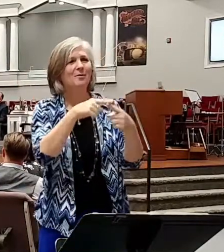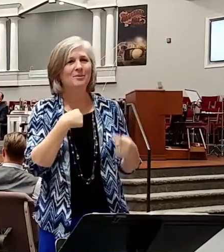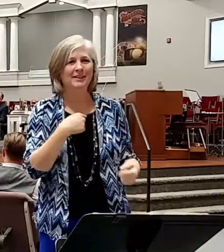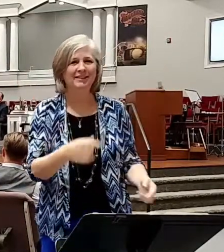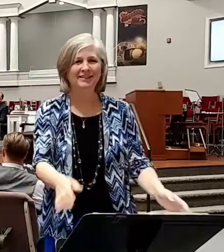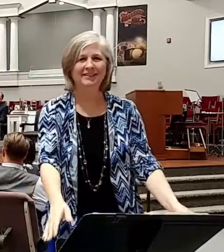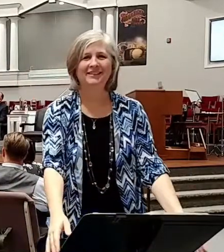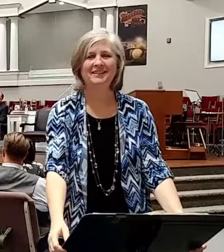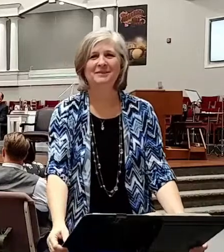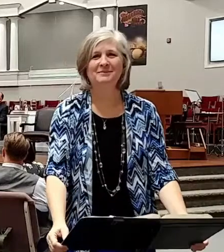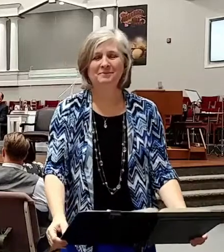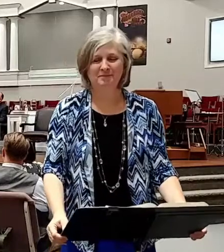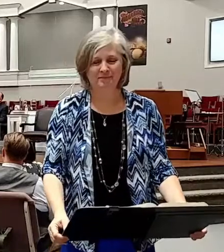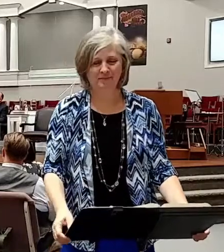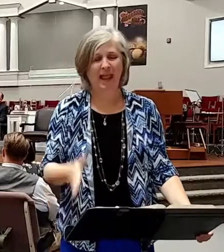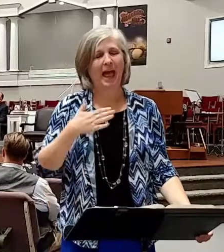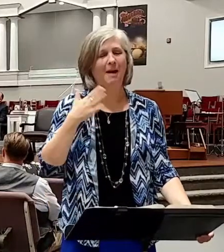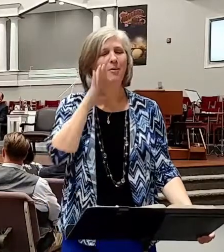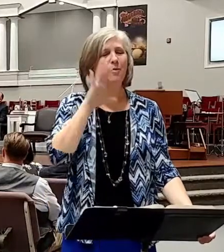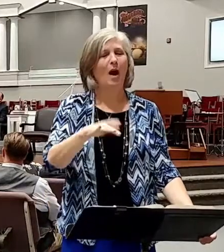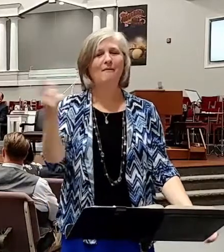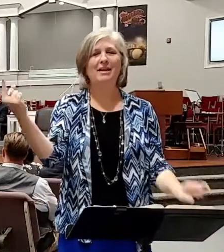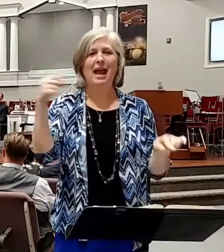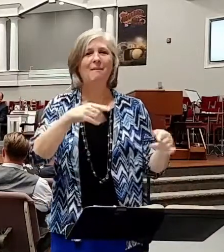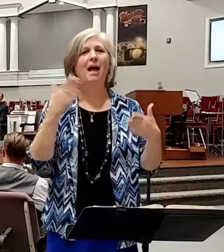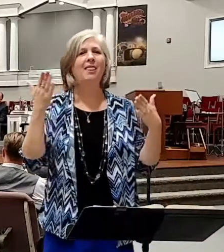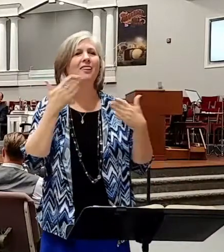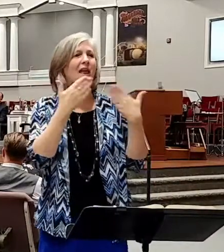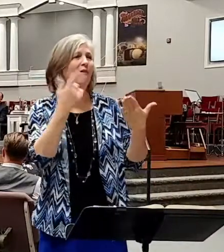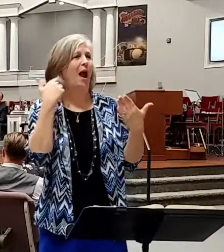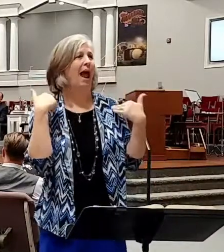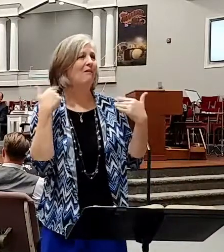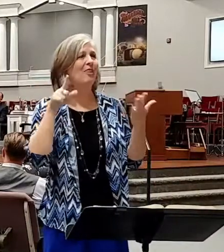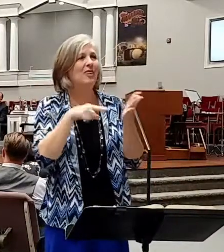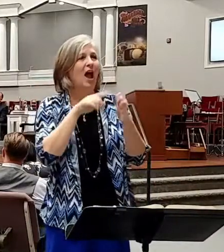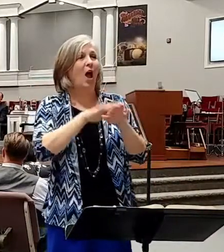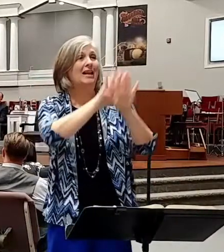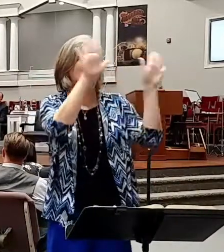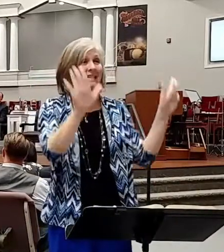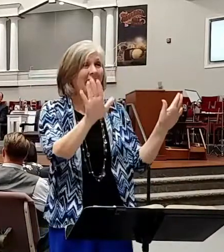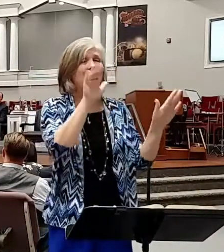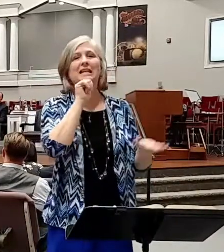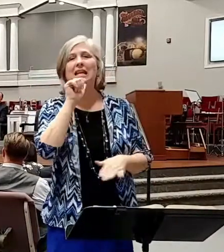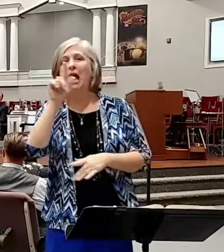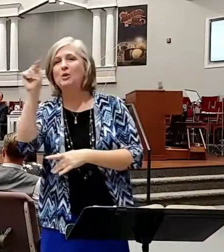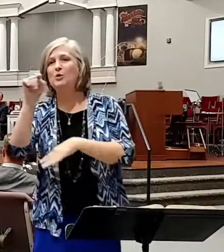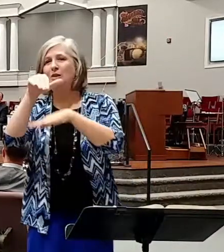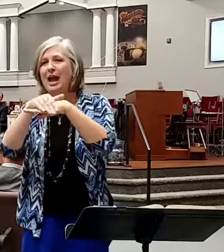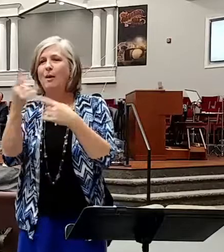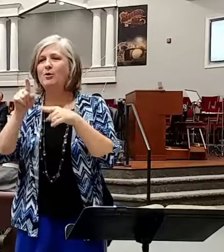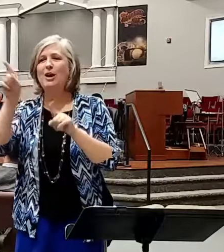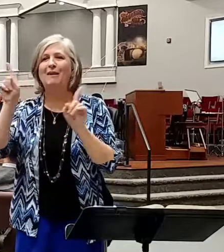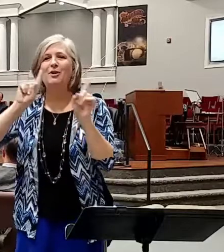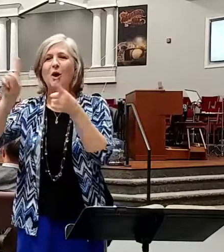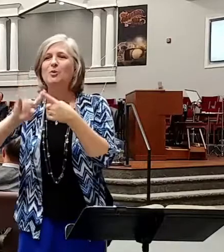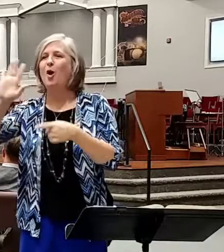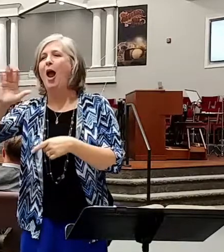am glad that my wife was able to come. Thank you all for having this on a Sunday instead of a Tuesday night when she has to be at her AA meeting, so thank you for that.